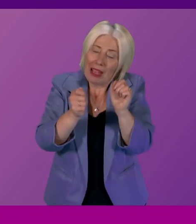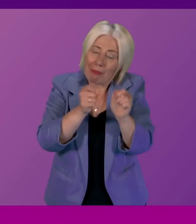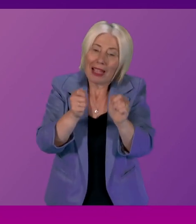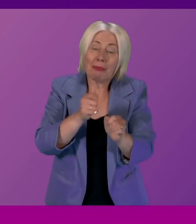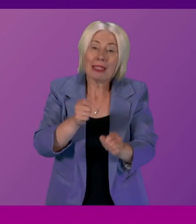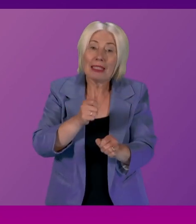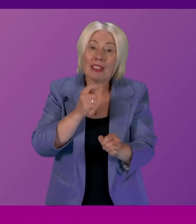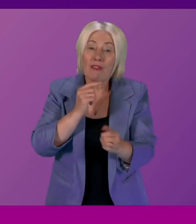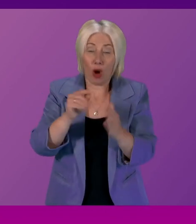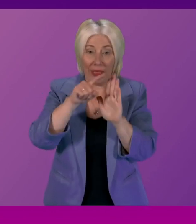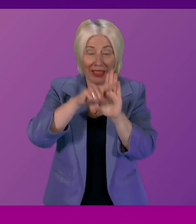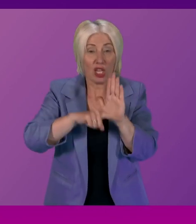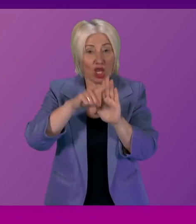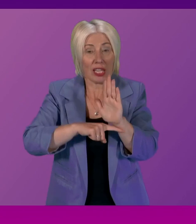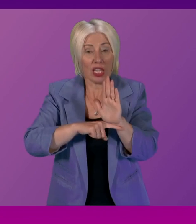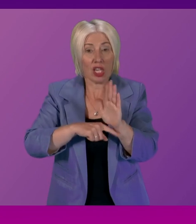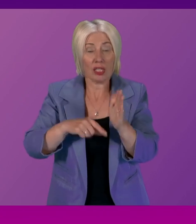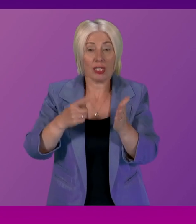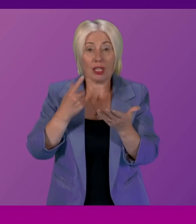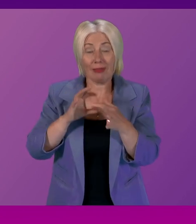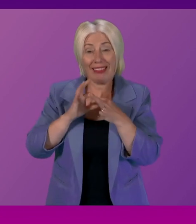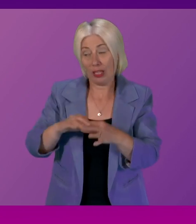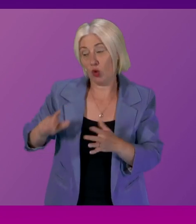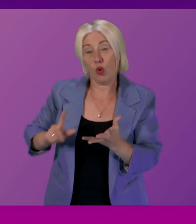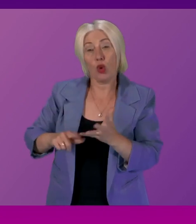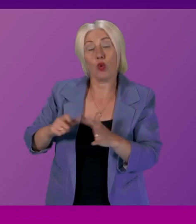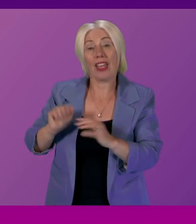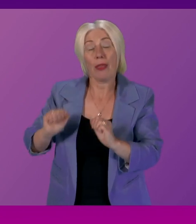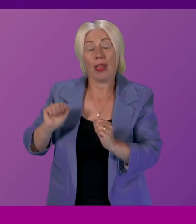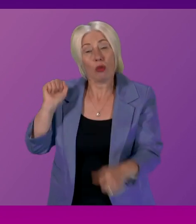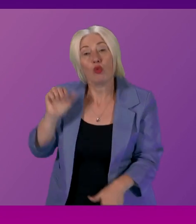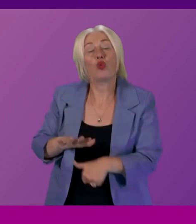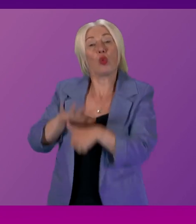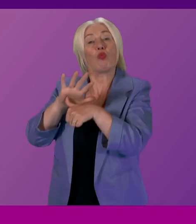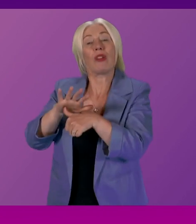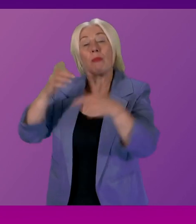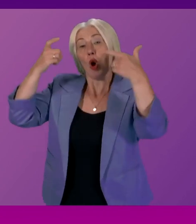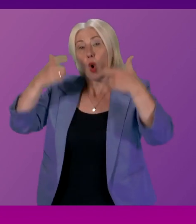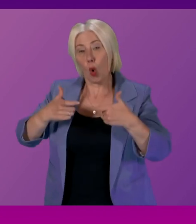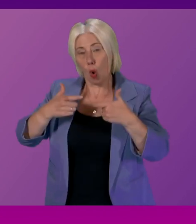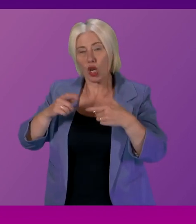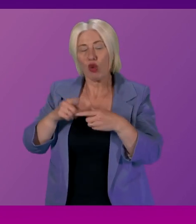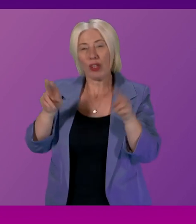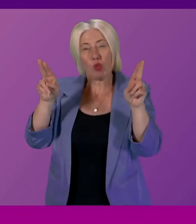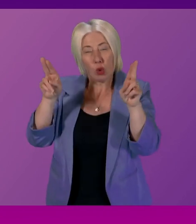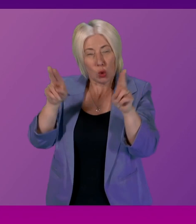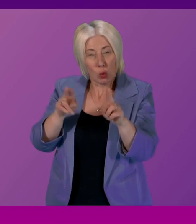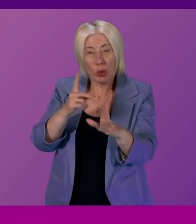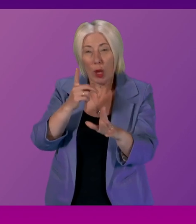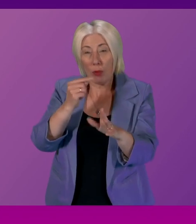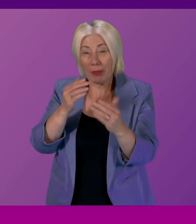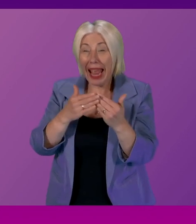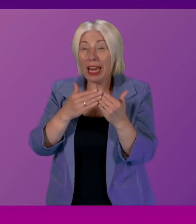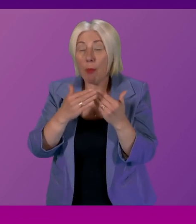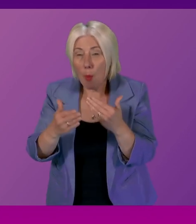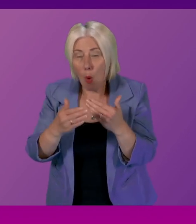to the legislation in a way that addressed the findings of the UK Supreme Court and try to reduce so far as possible the risk of any further